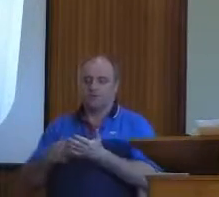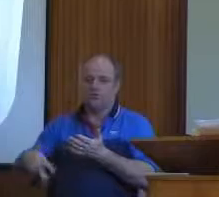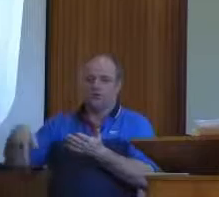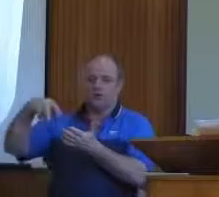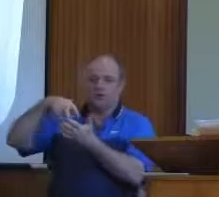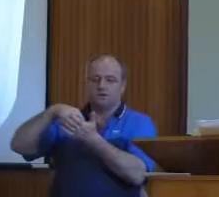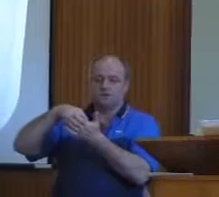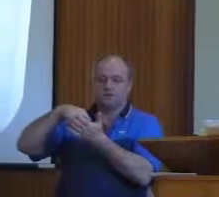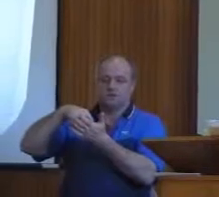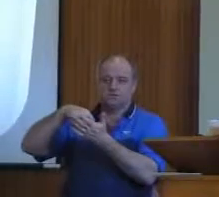he was crucified.